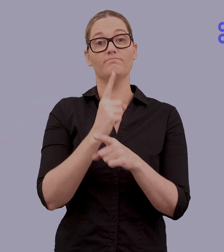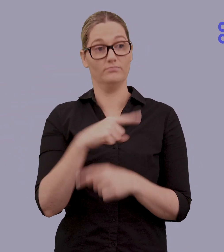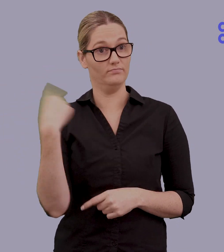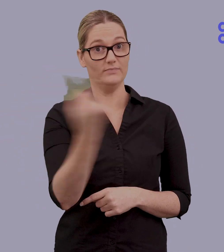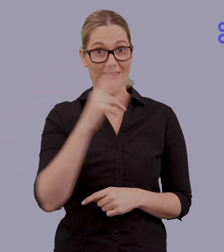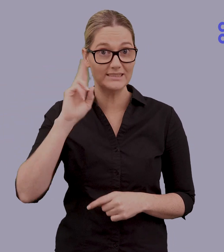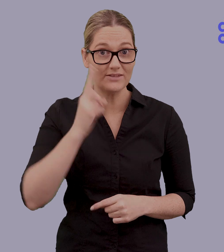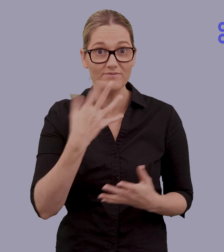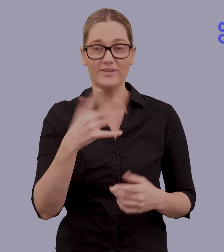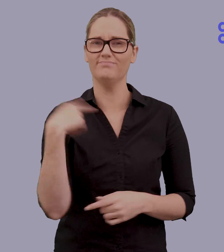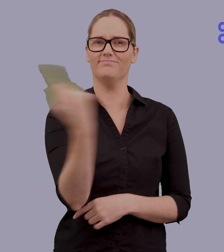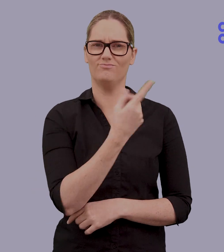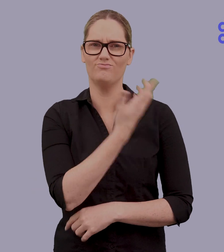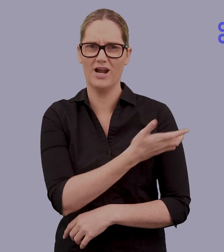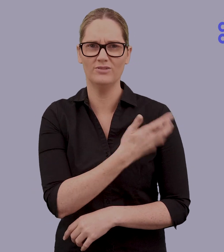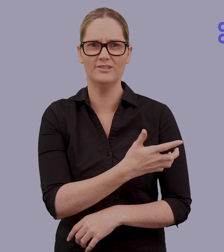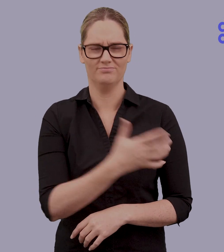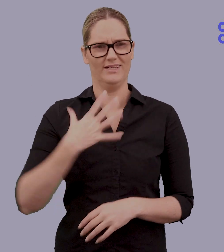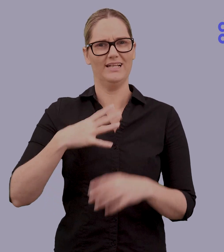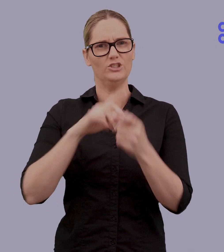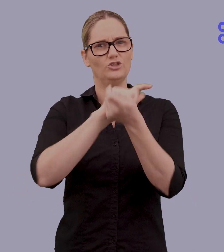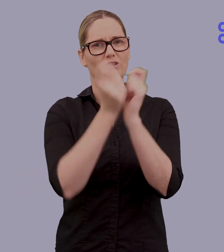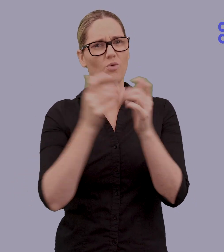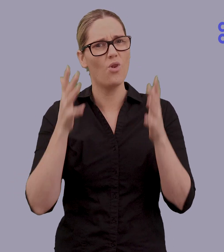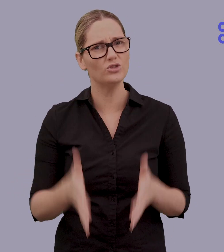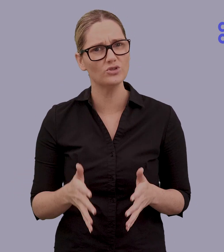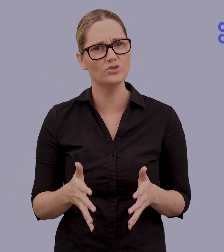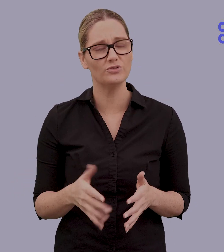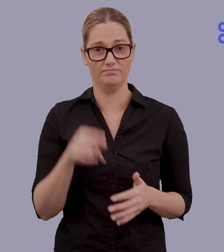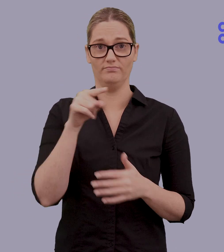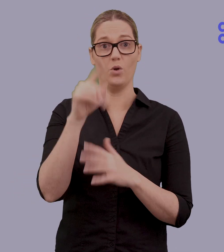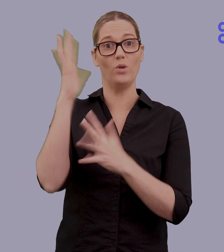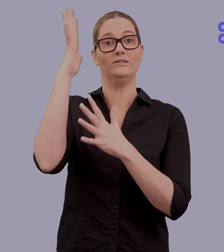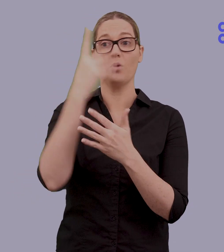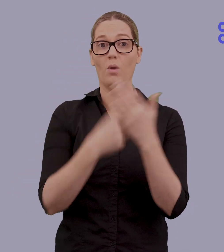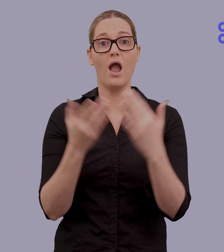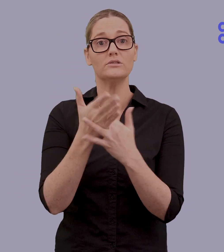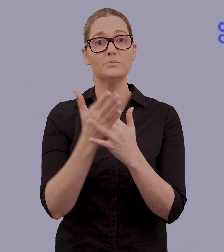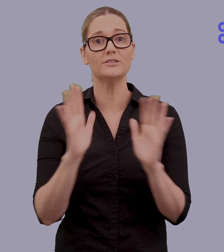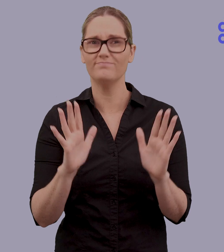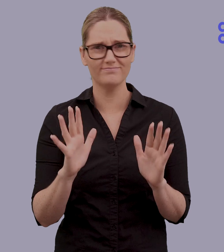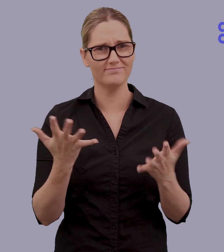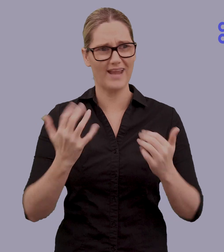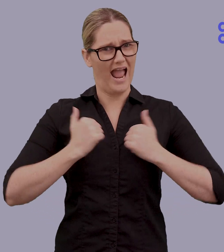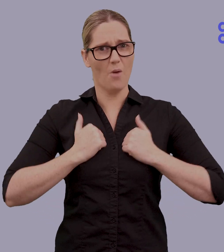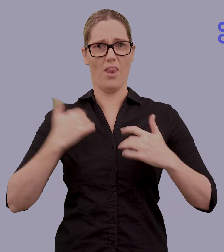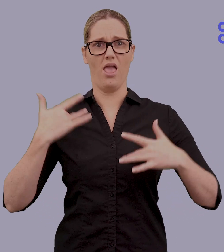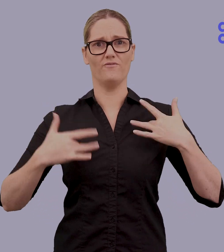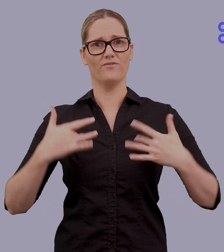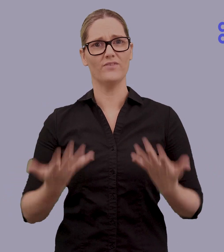proud, and there is so much that needs to change. Auslan isn't just access, it's a lifeline for young Deaf